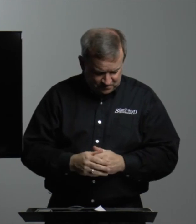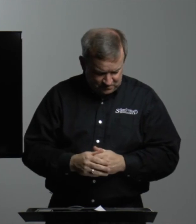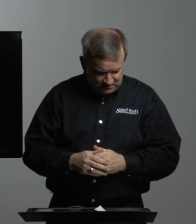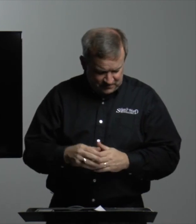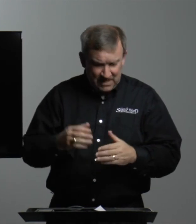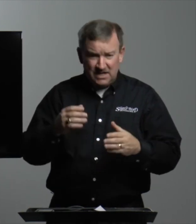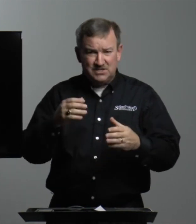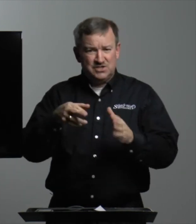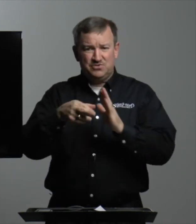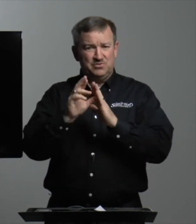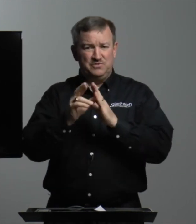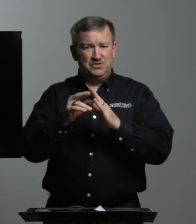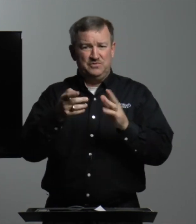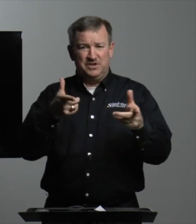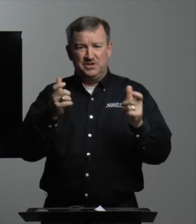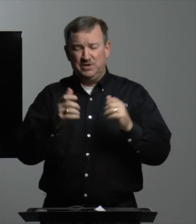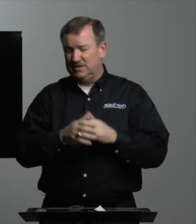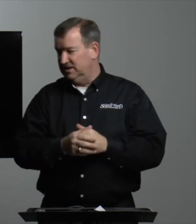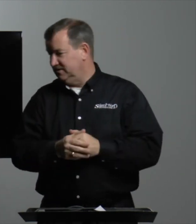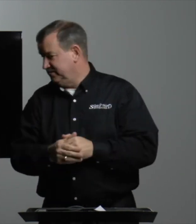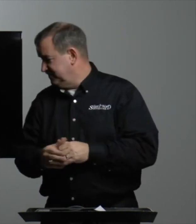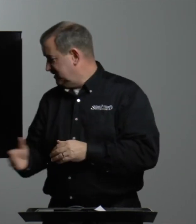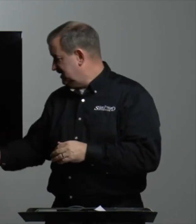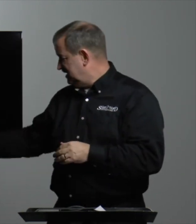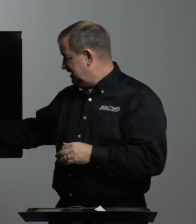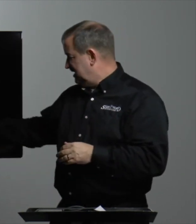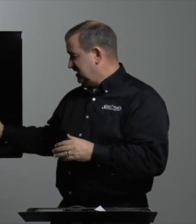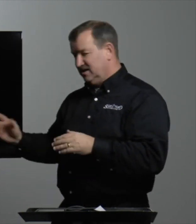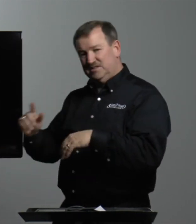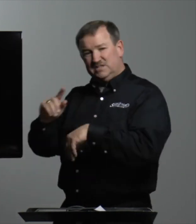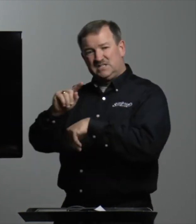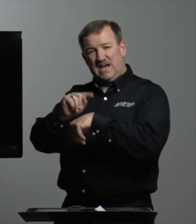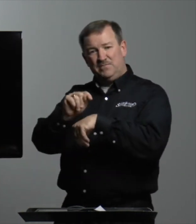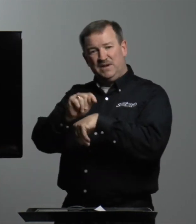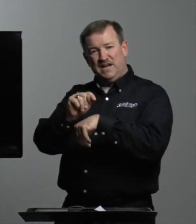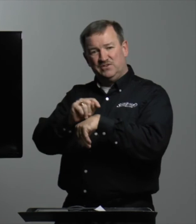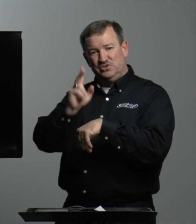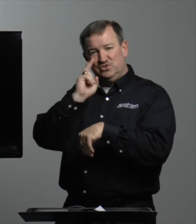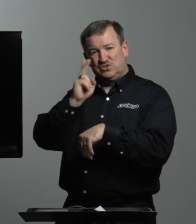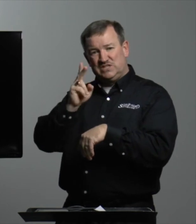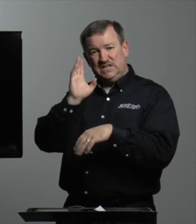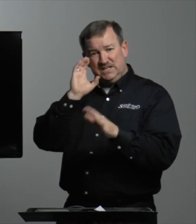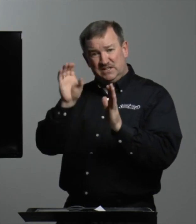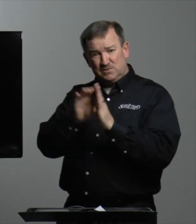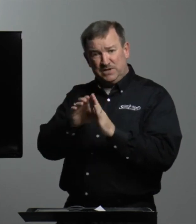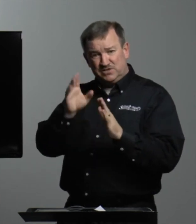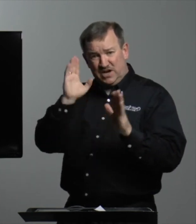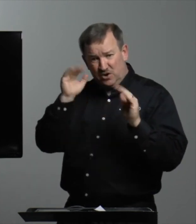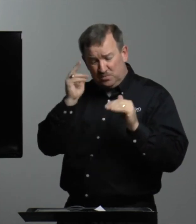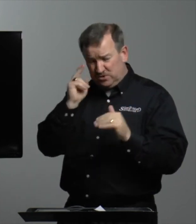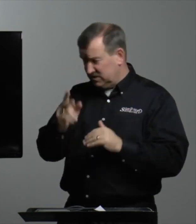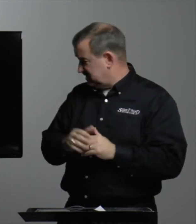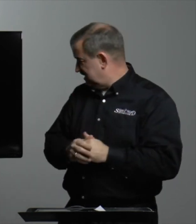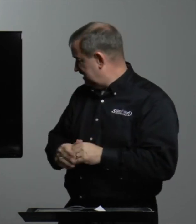Now, just to review very quickly, this tabernacle, you'll see in this picture, I hope you can see,